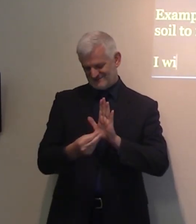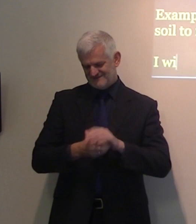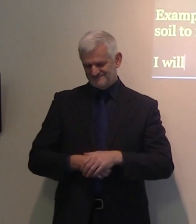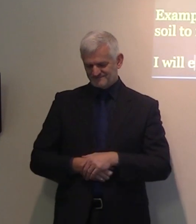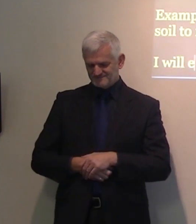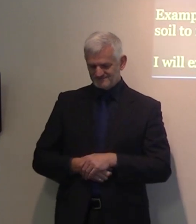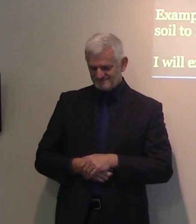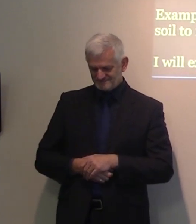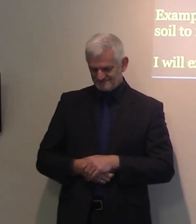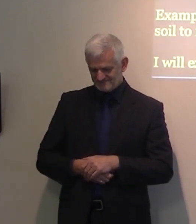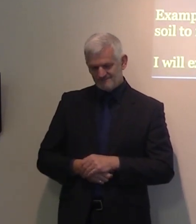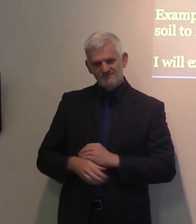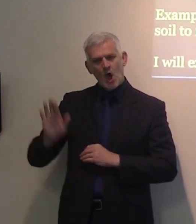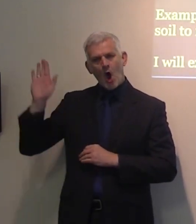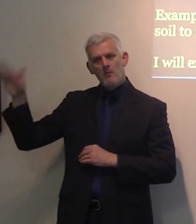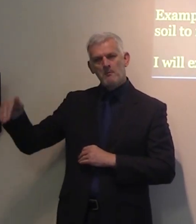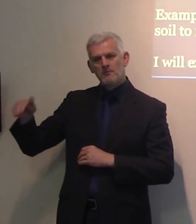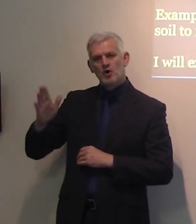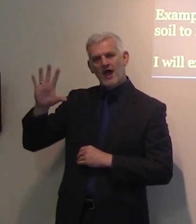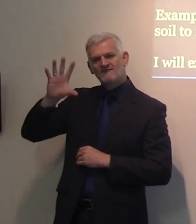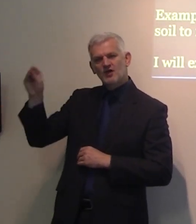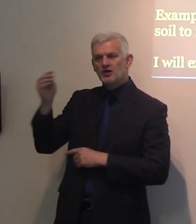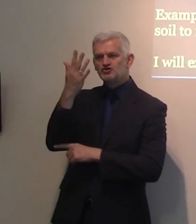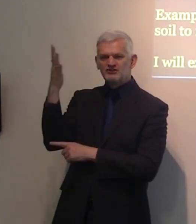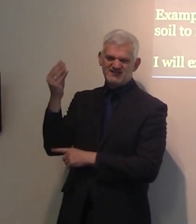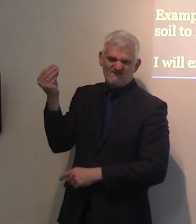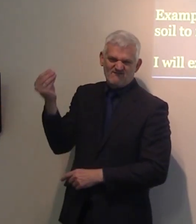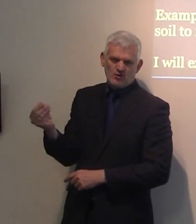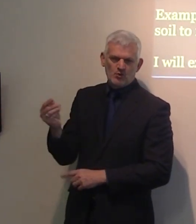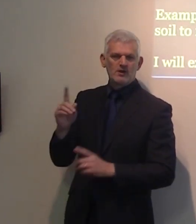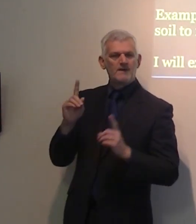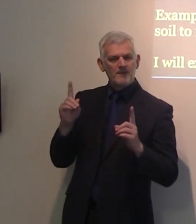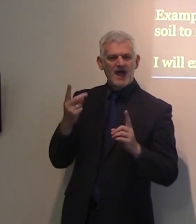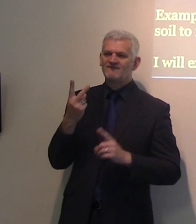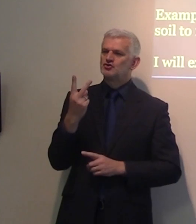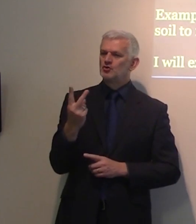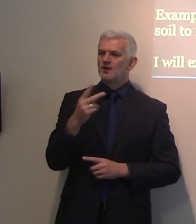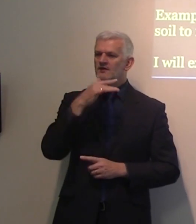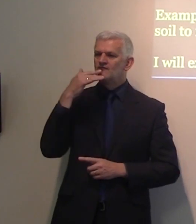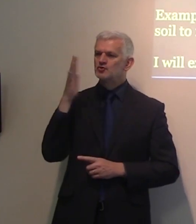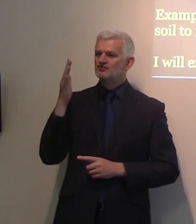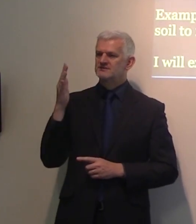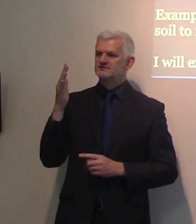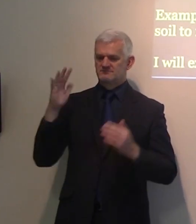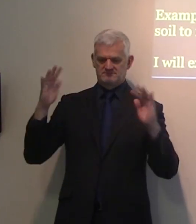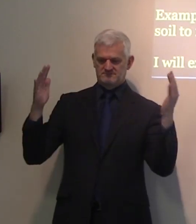have much trees back home, but we had two fruit trees in the courtyard, a guava tree